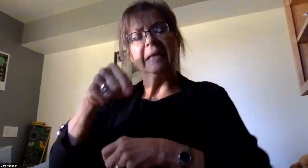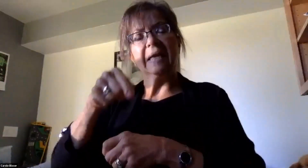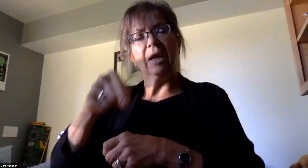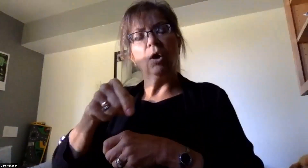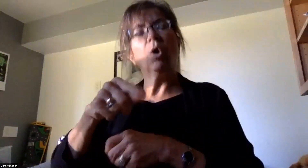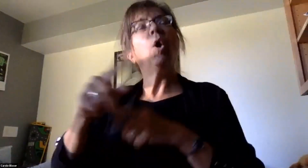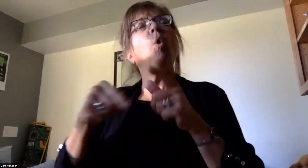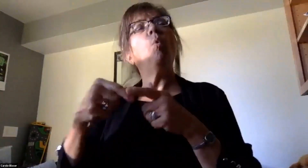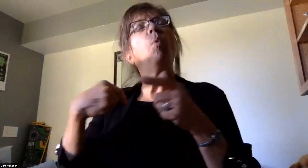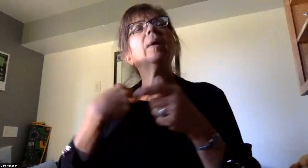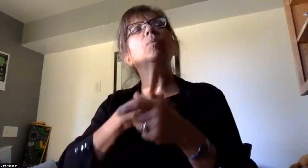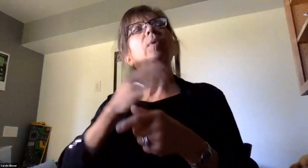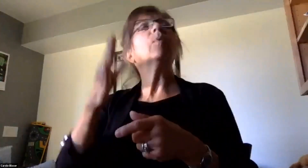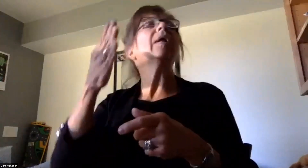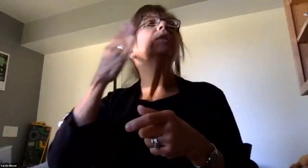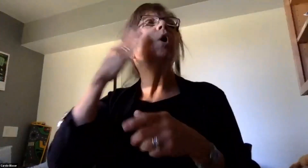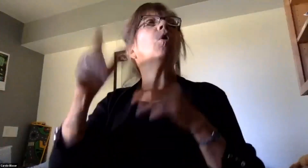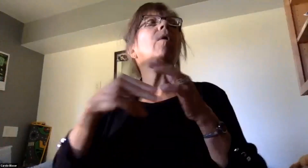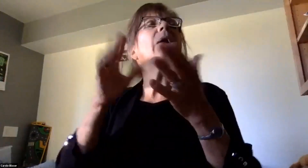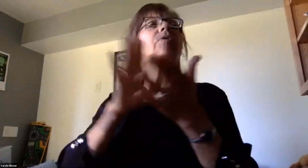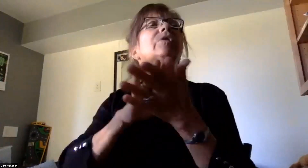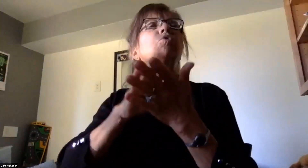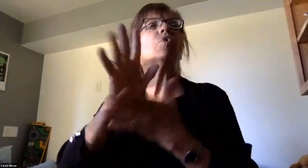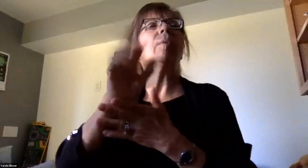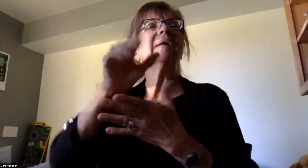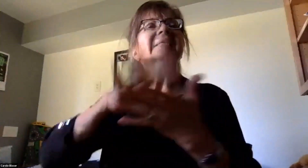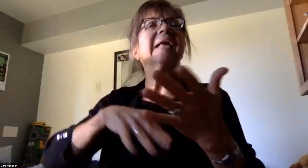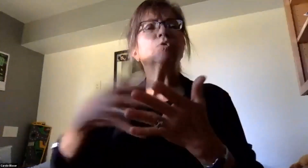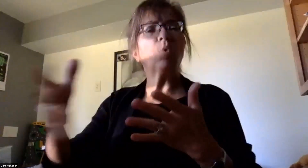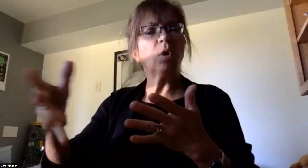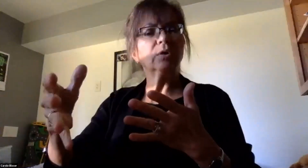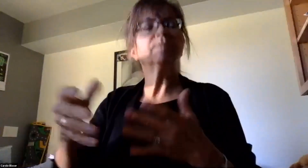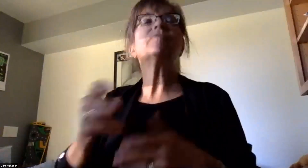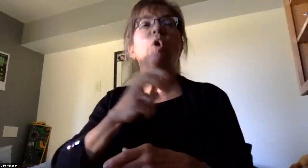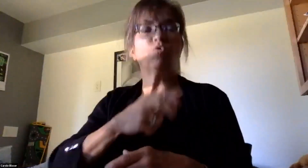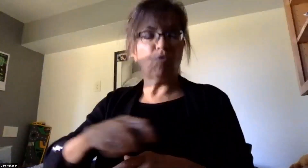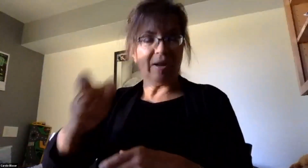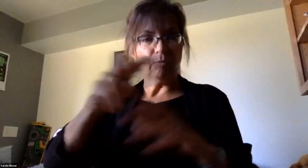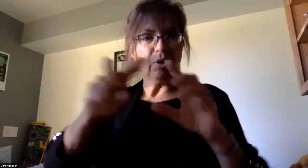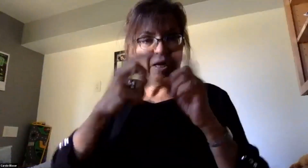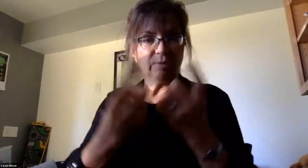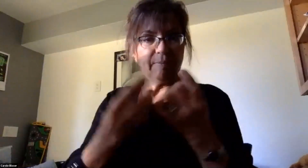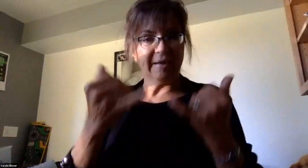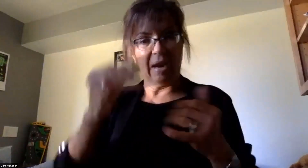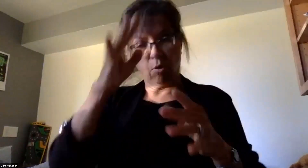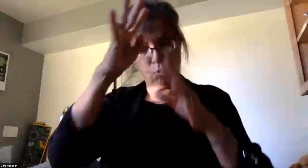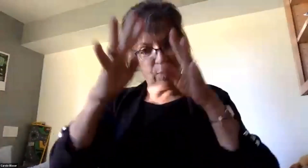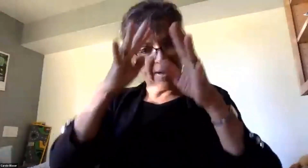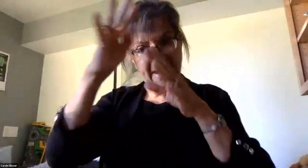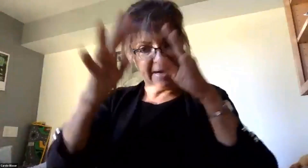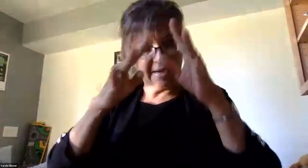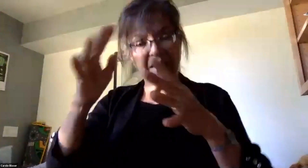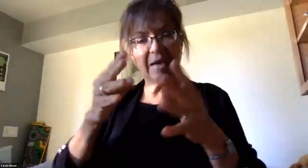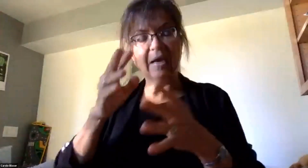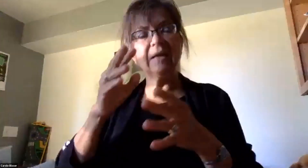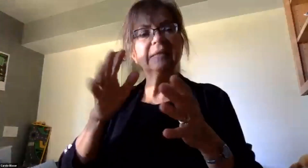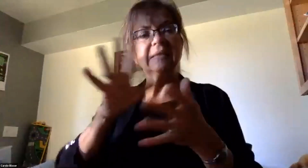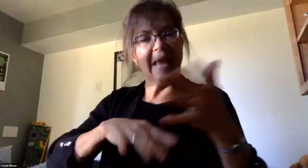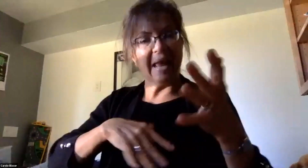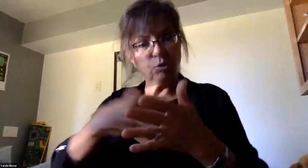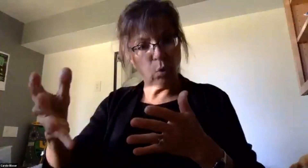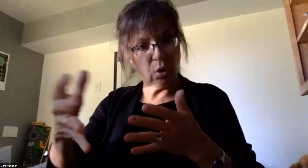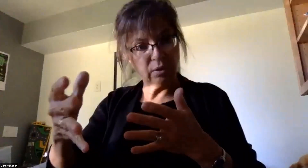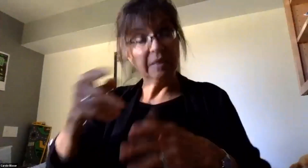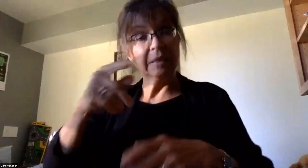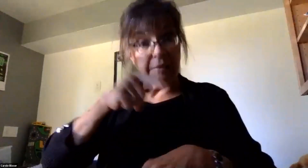when will we be notified of the school bus schedules? The Transportation Department is currently creating the school bus routes and the times will be